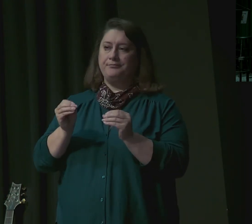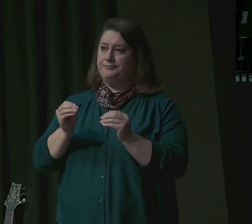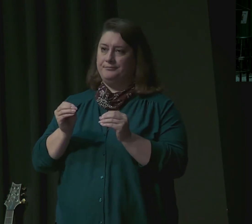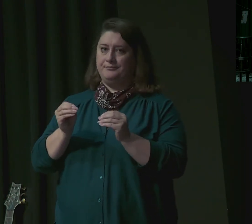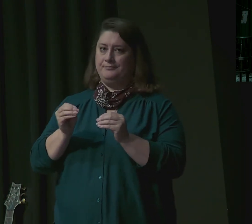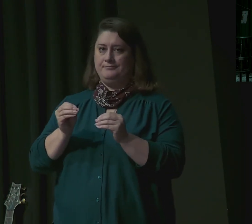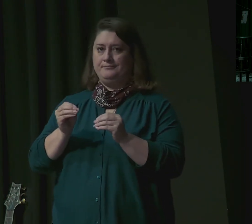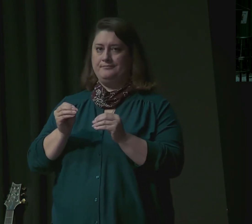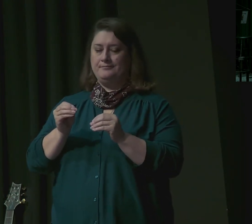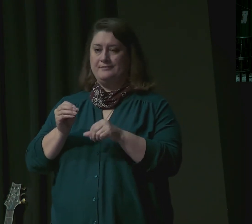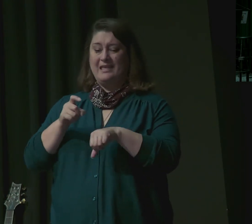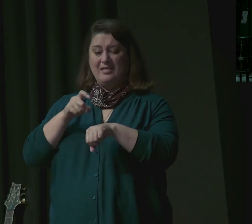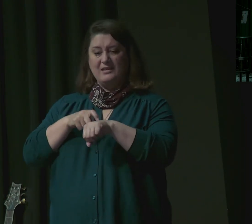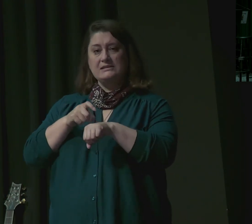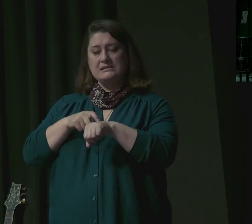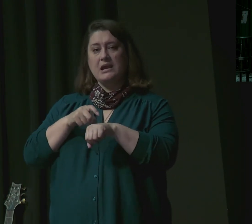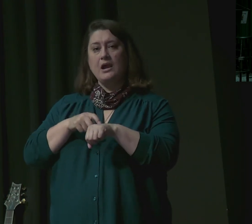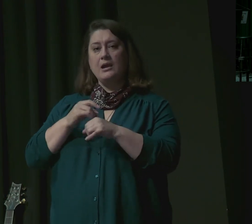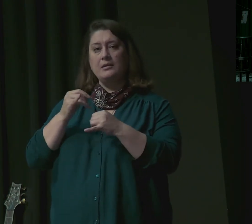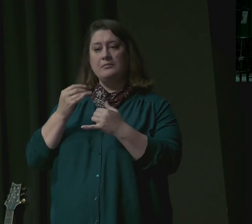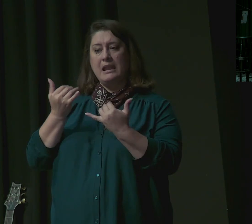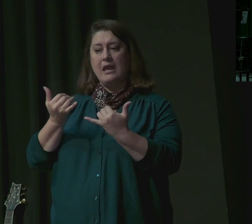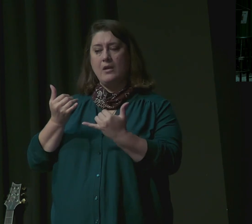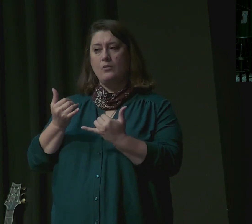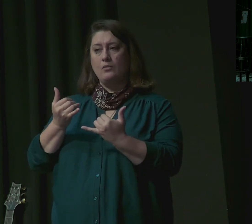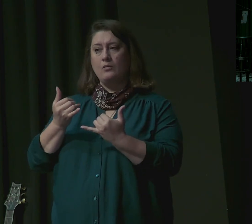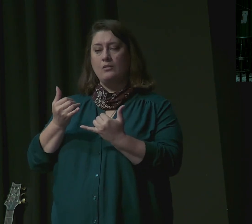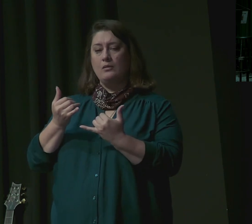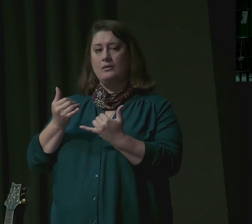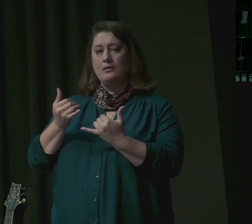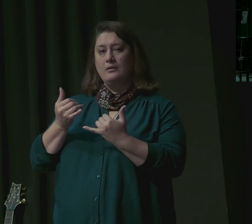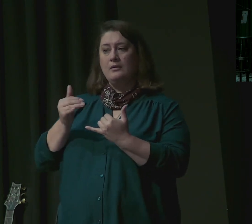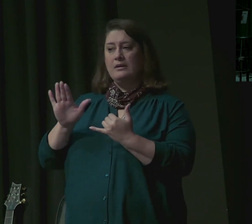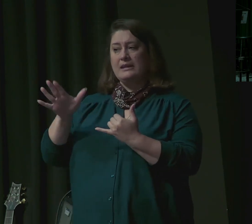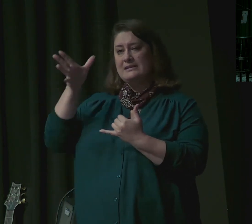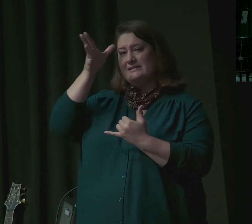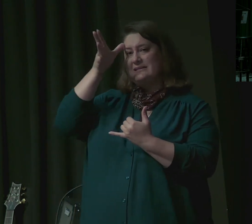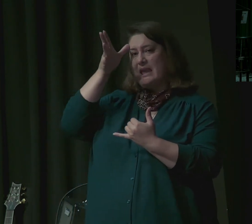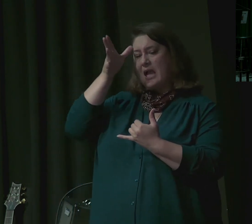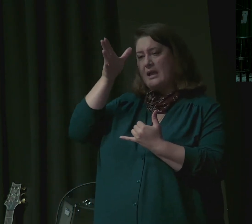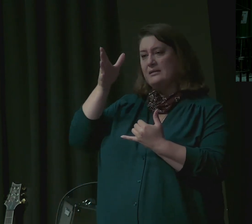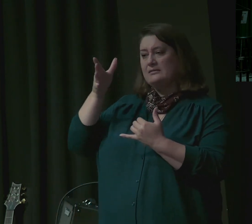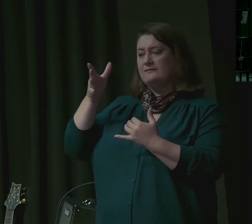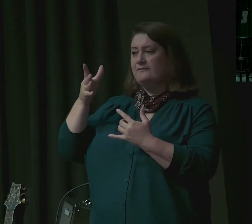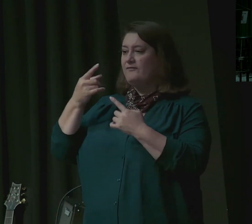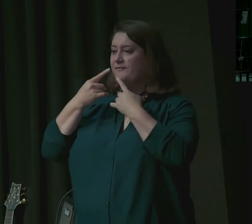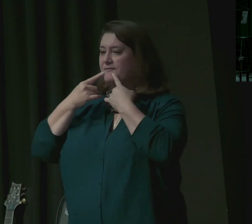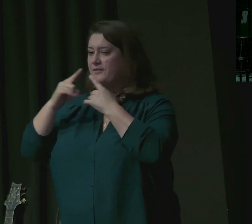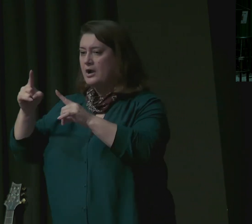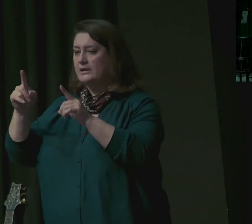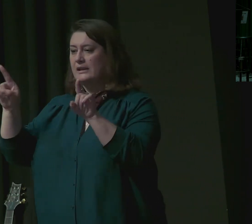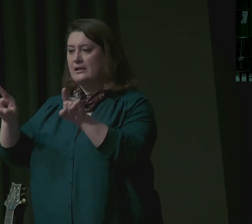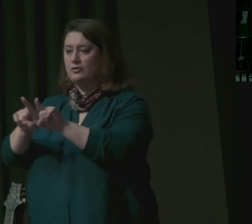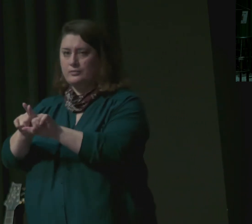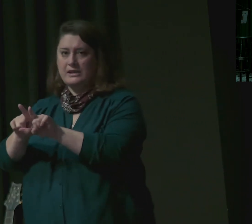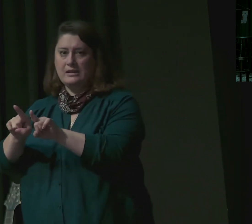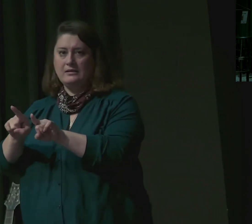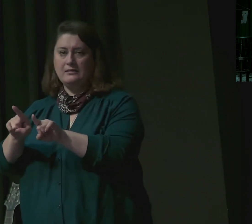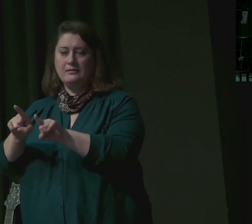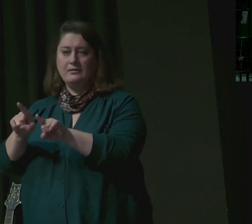finally took to get his dad to agree, they could have made the journey twice. Now we're not talking about running down